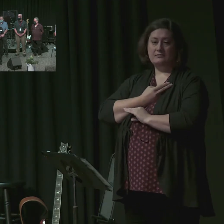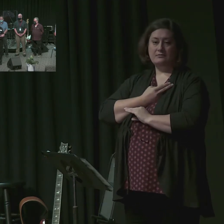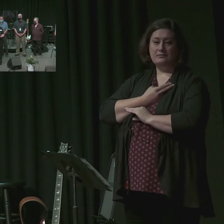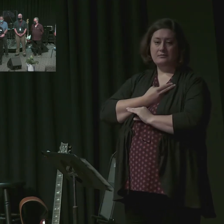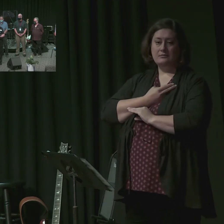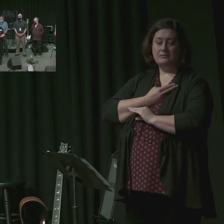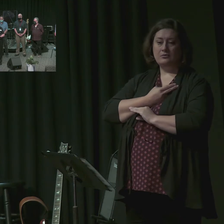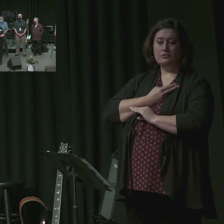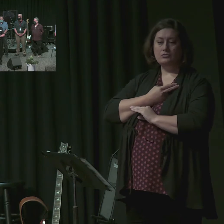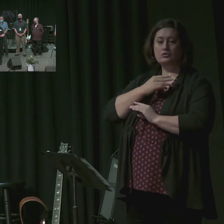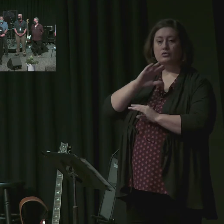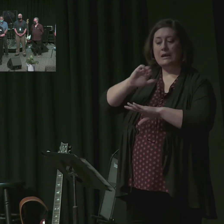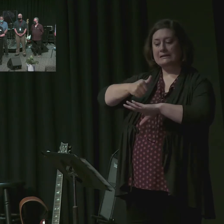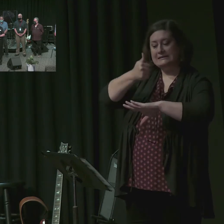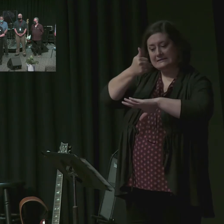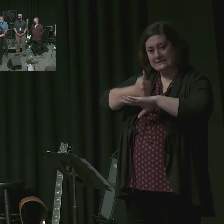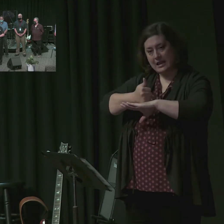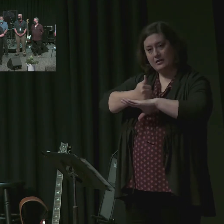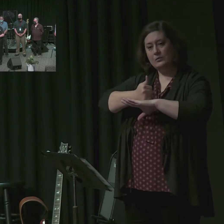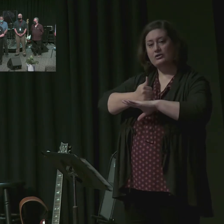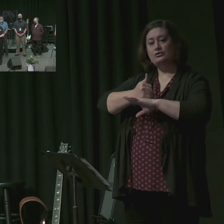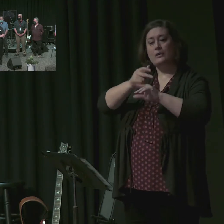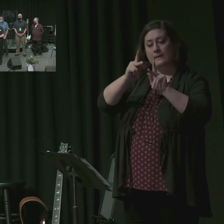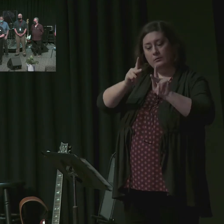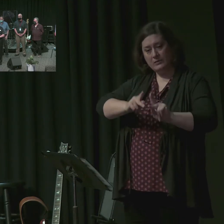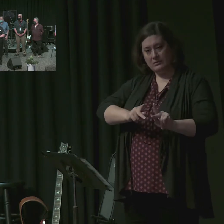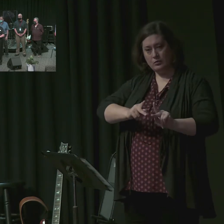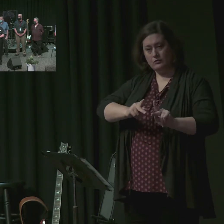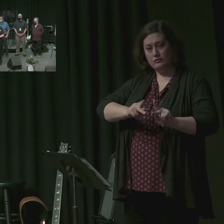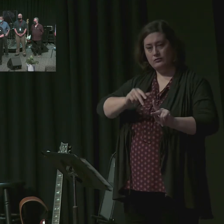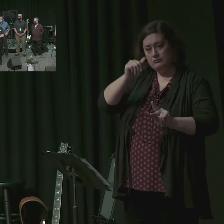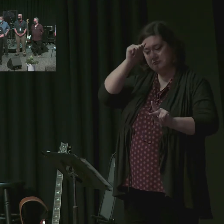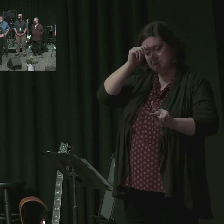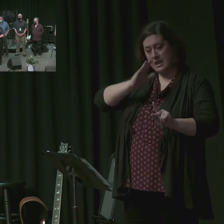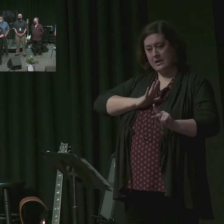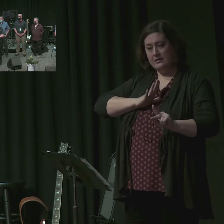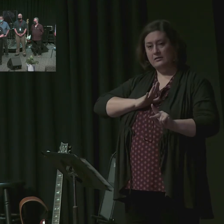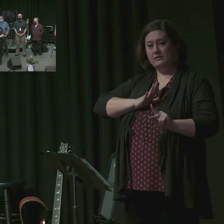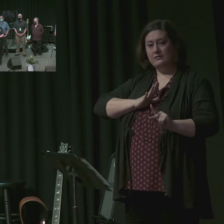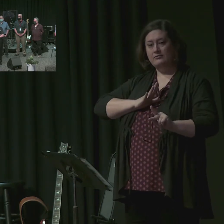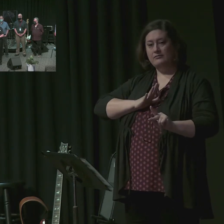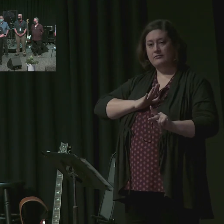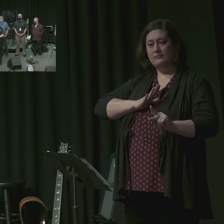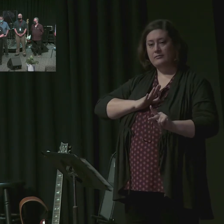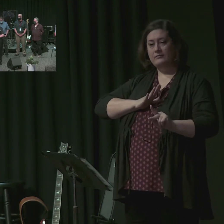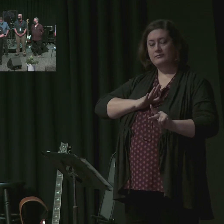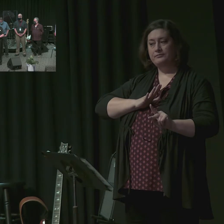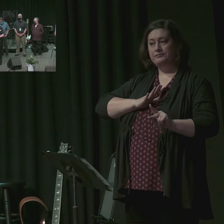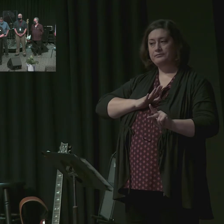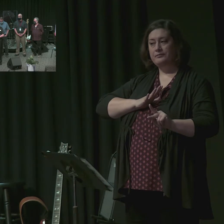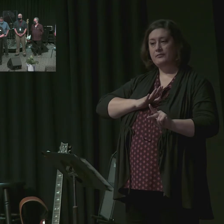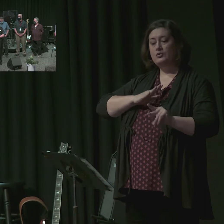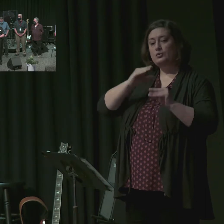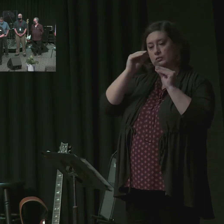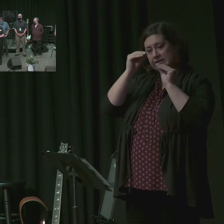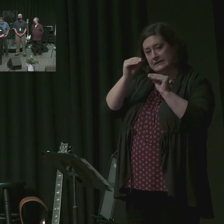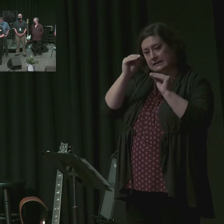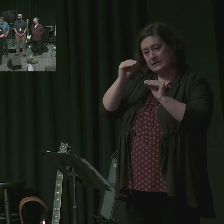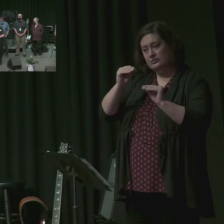men together to serve as elders over each church. And it is our privilege this morning